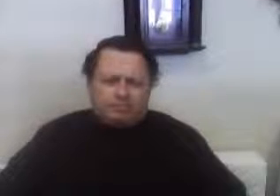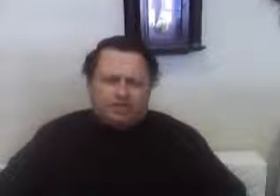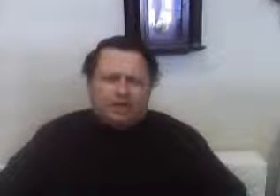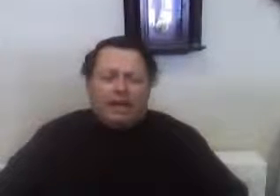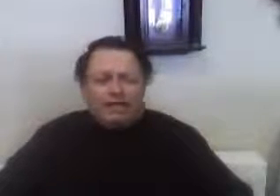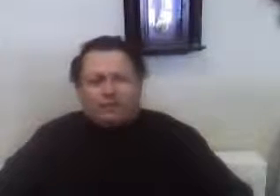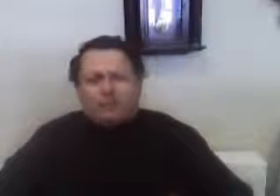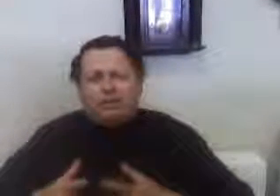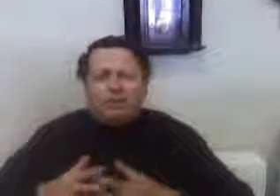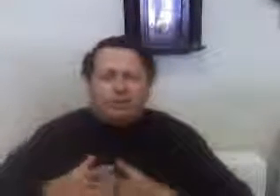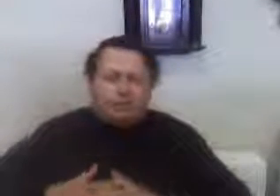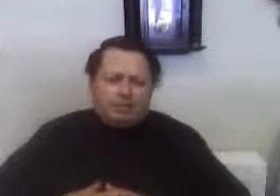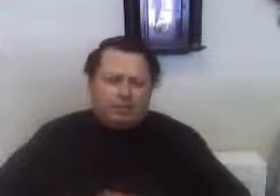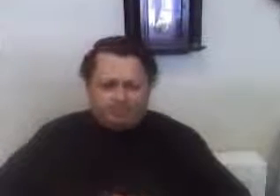And that's where unions come in.